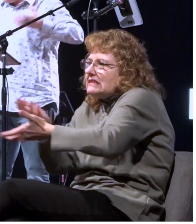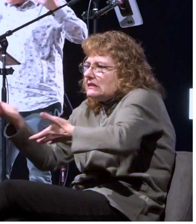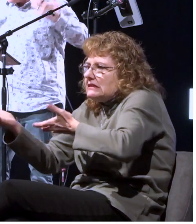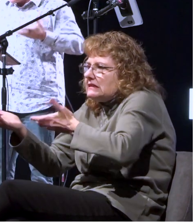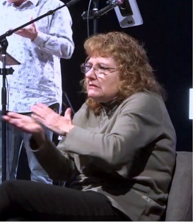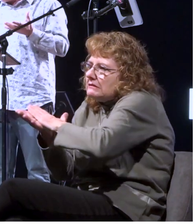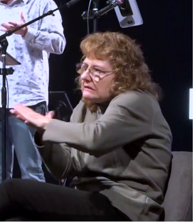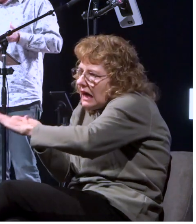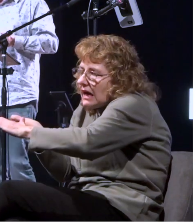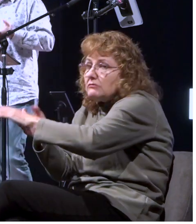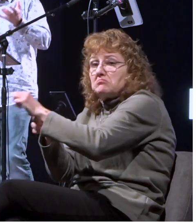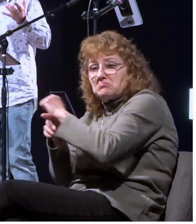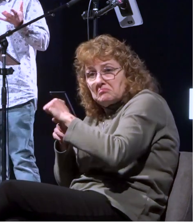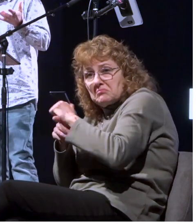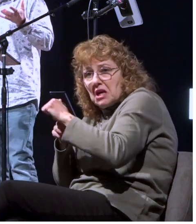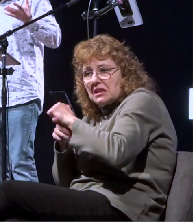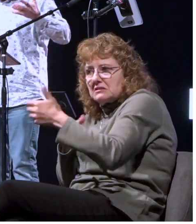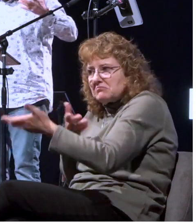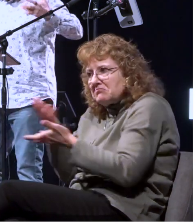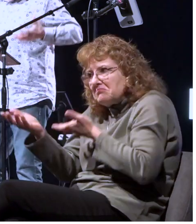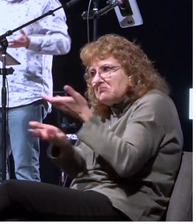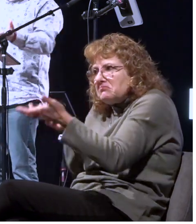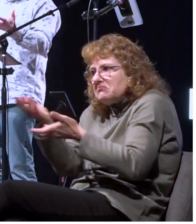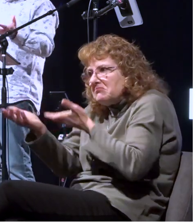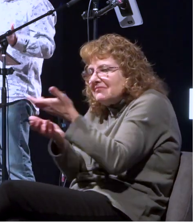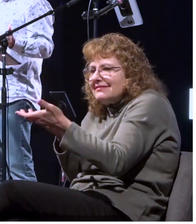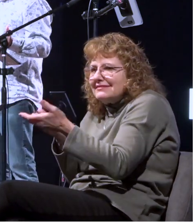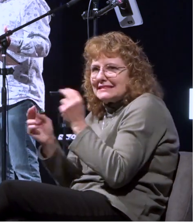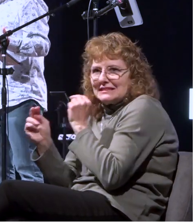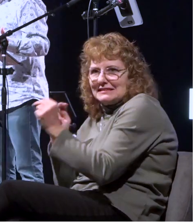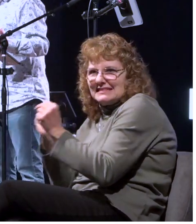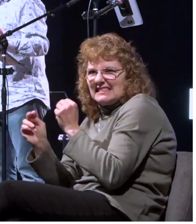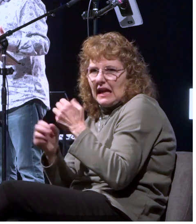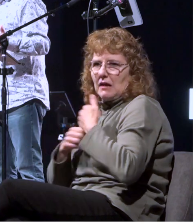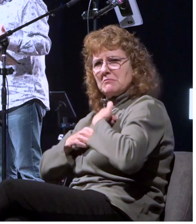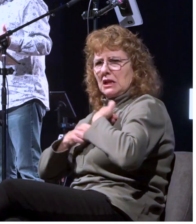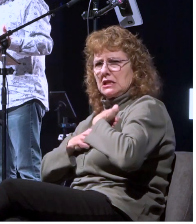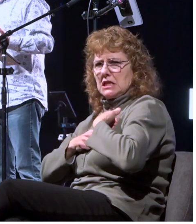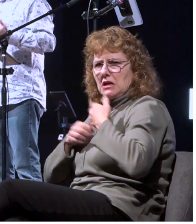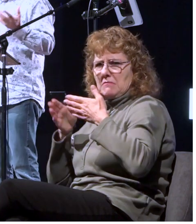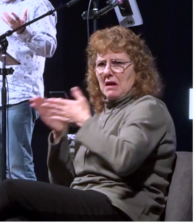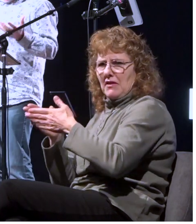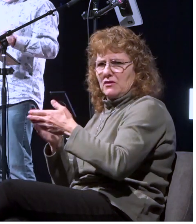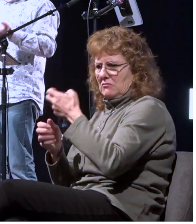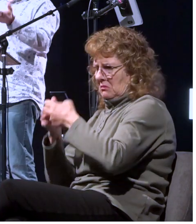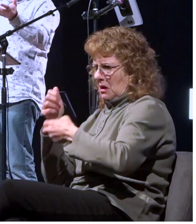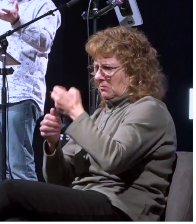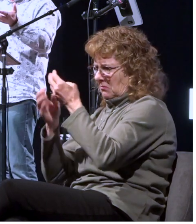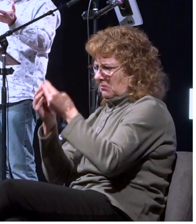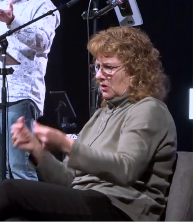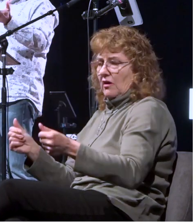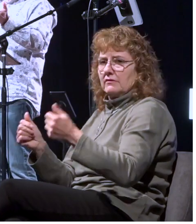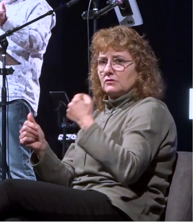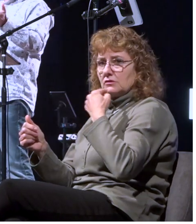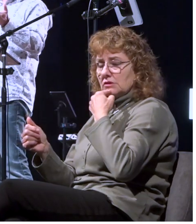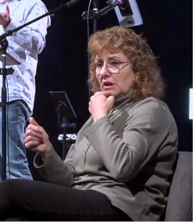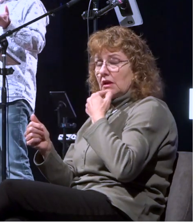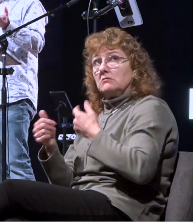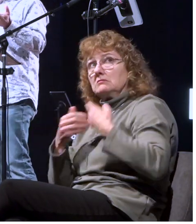do you practice you know what's known as the military method of problem solving you say to the person who's in authority over you you